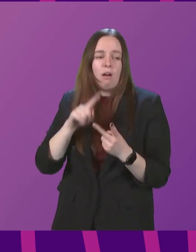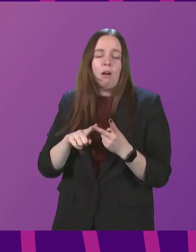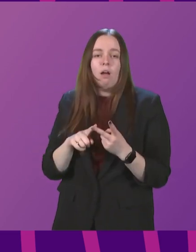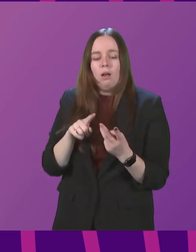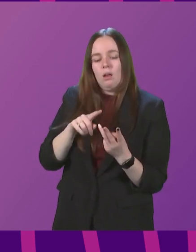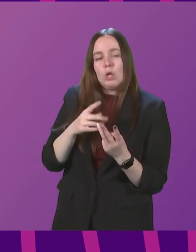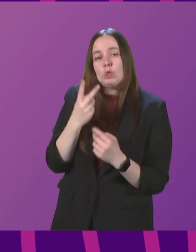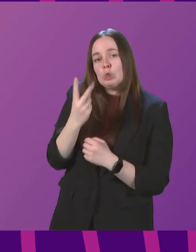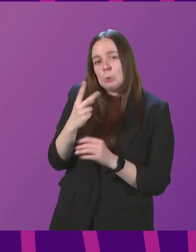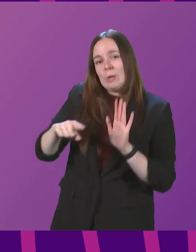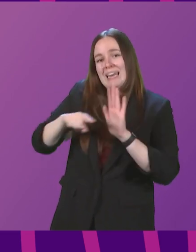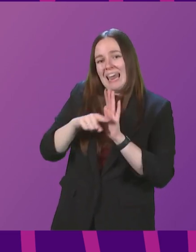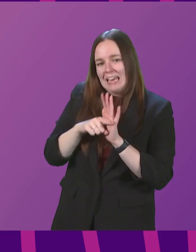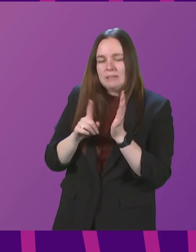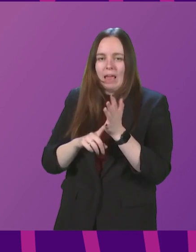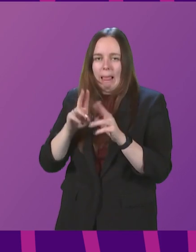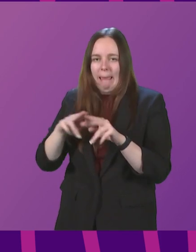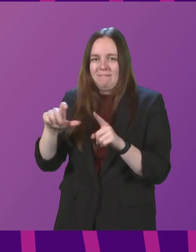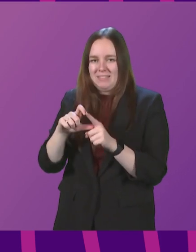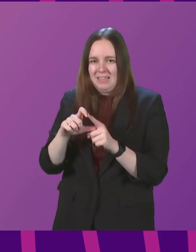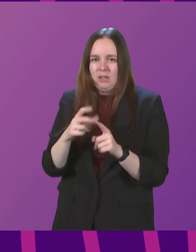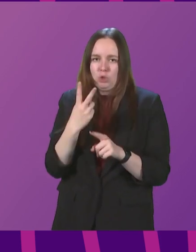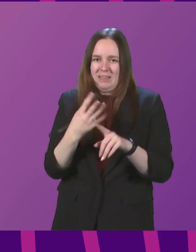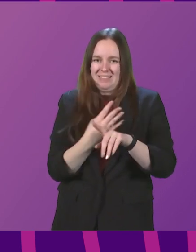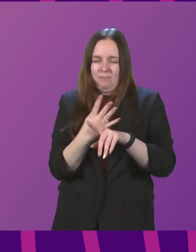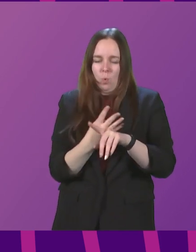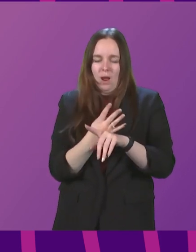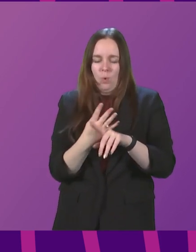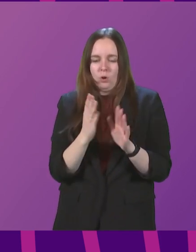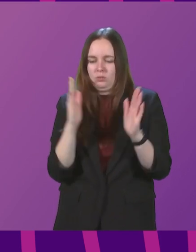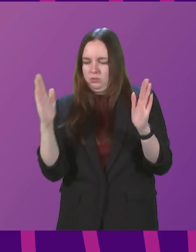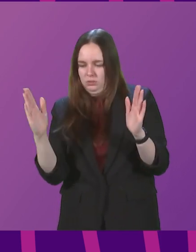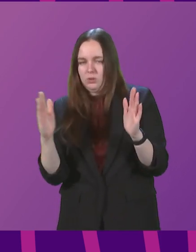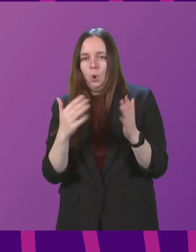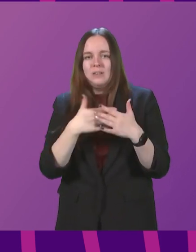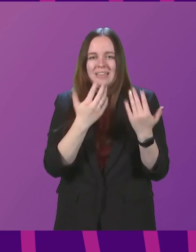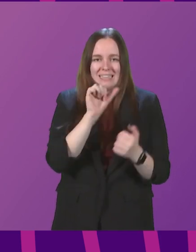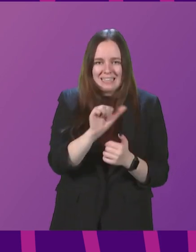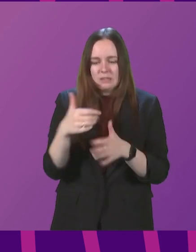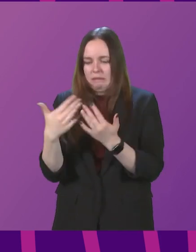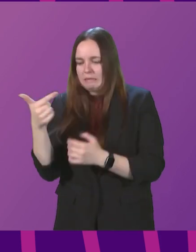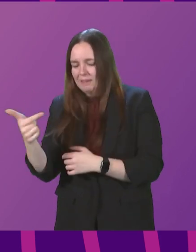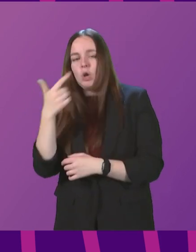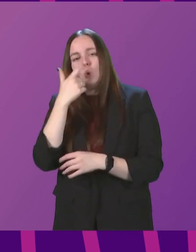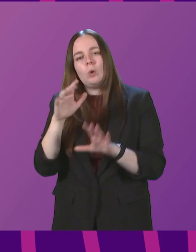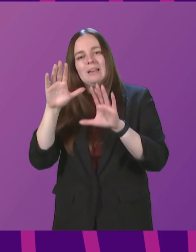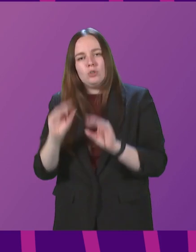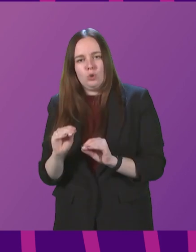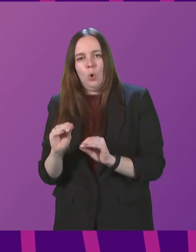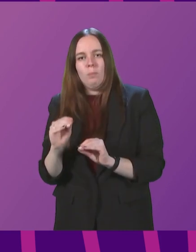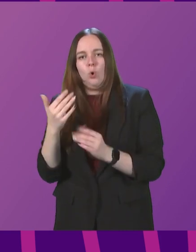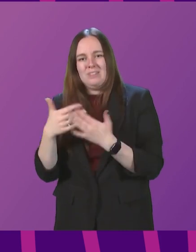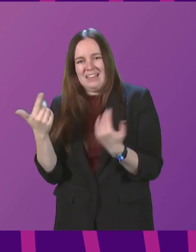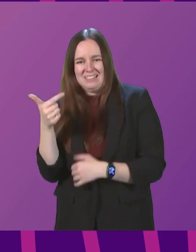lateral flow tests more than 24 hours apart on day 6 and day 7, you can end self-isolation on day 7.